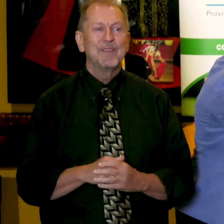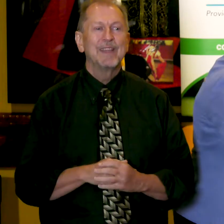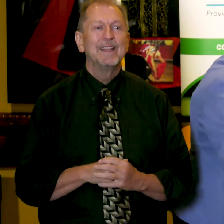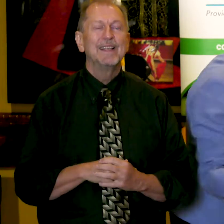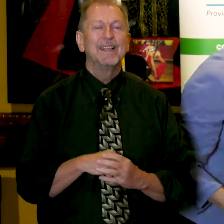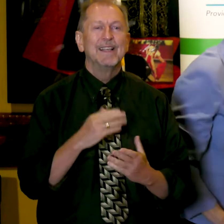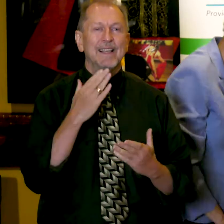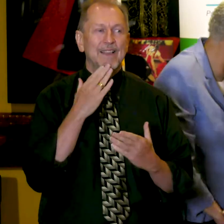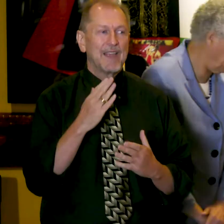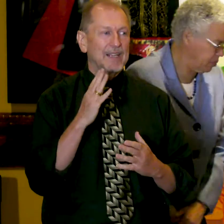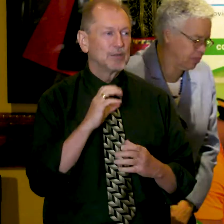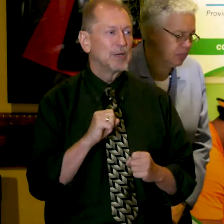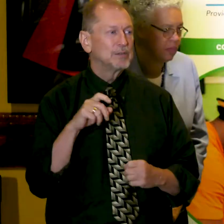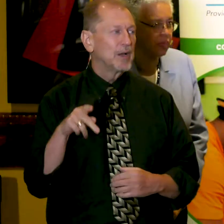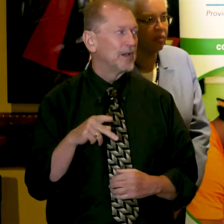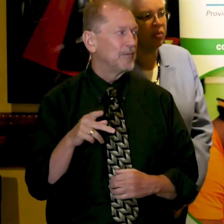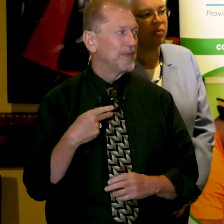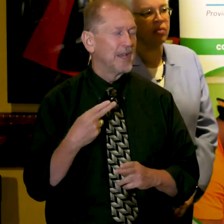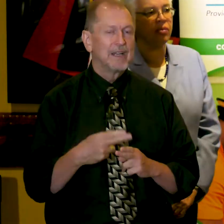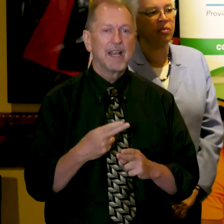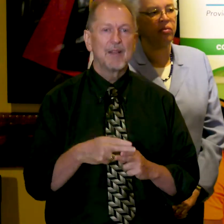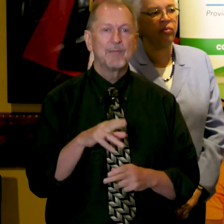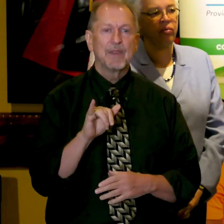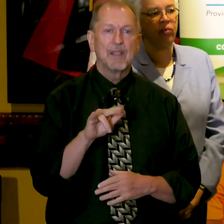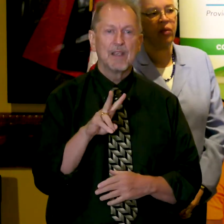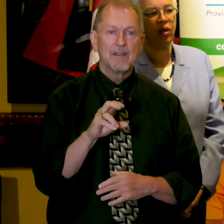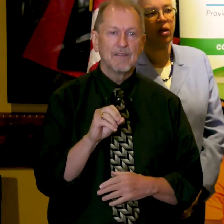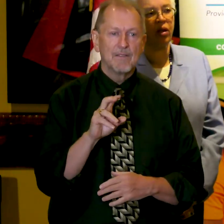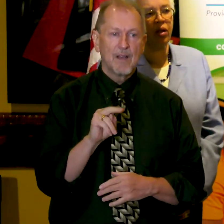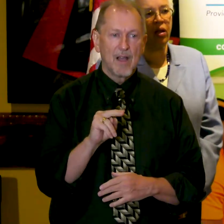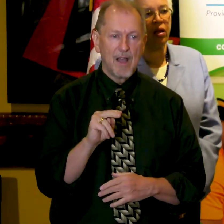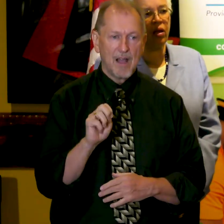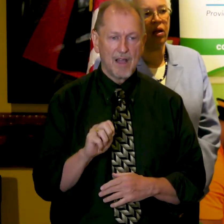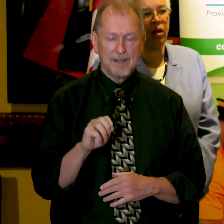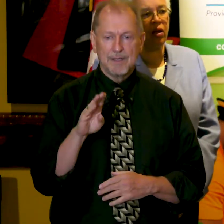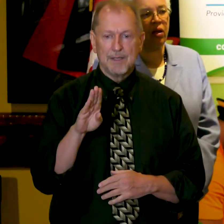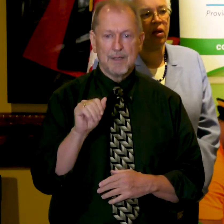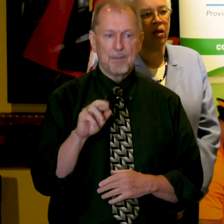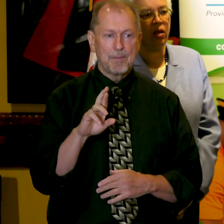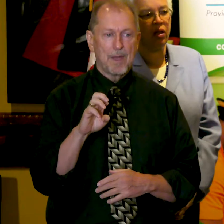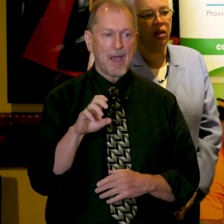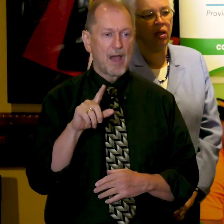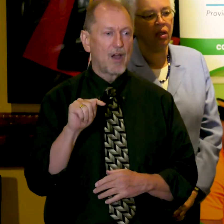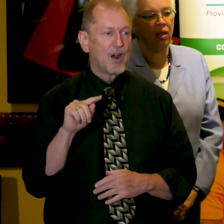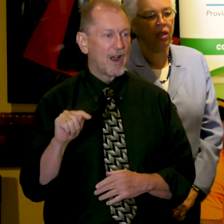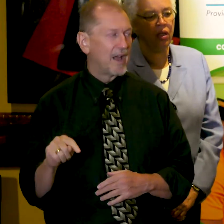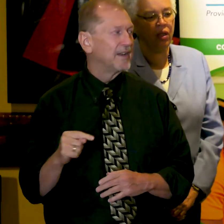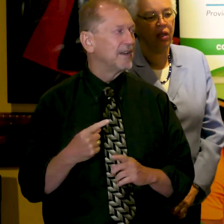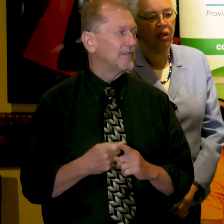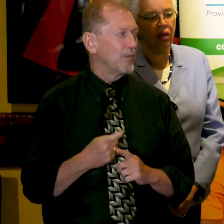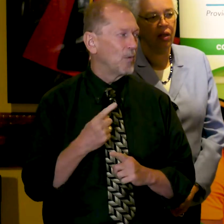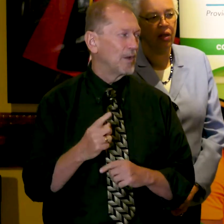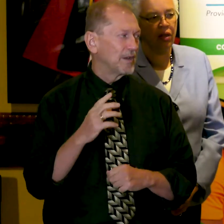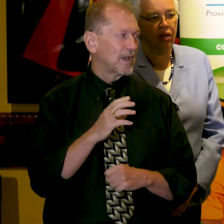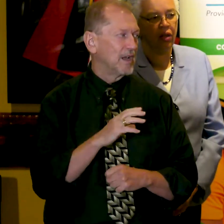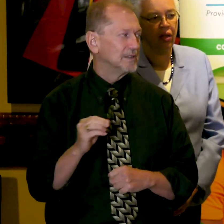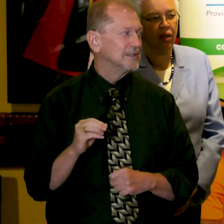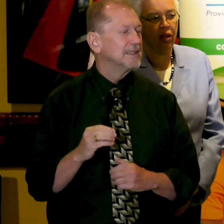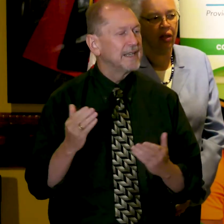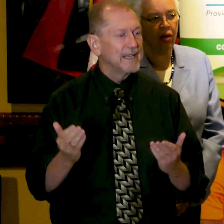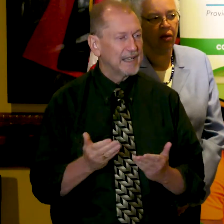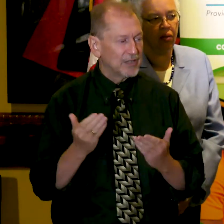Preckwekel. I am Yvonne Barrett and I represent Aki-Ra Tailoring and Uwe Designs located in Berwyn.